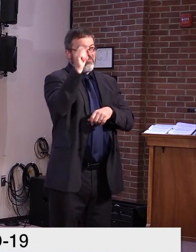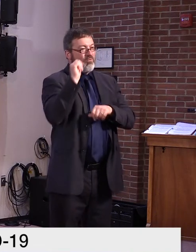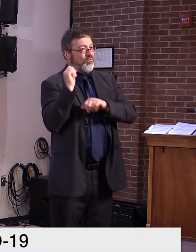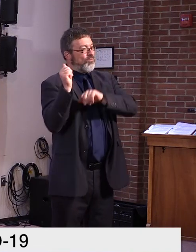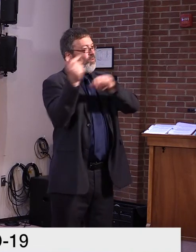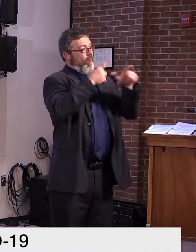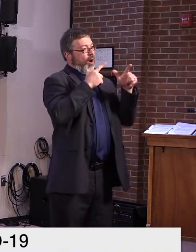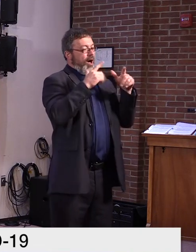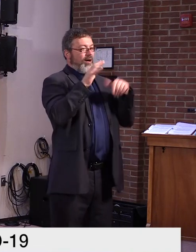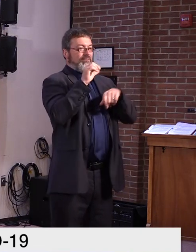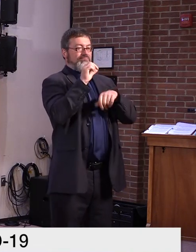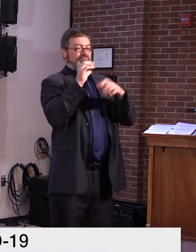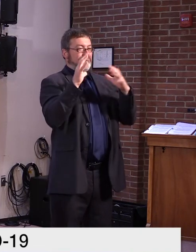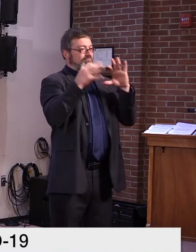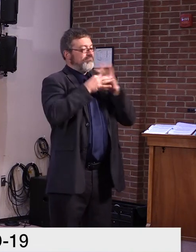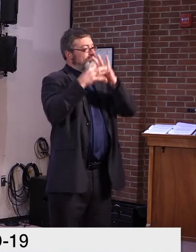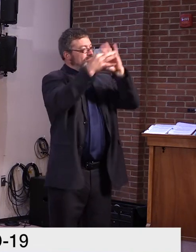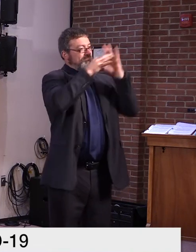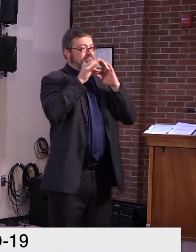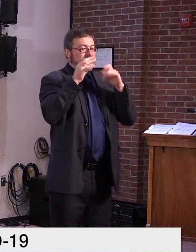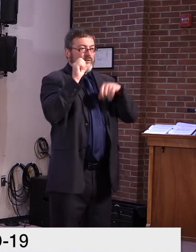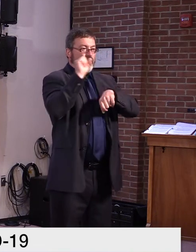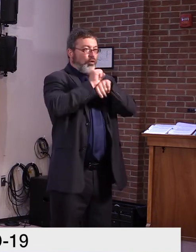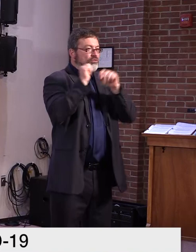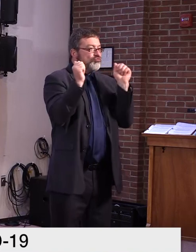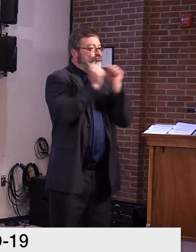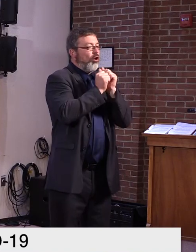tremendously to bring this system up and running.